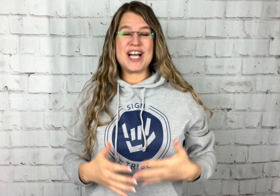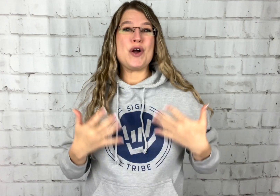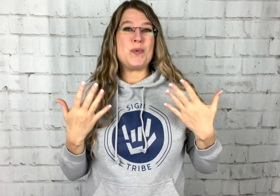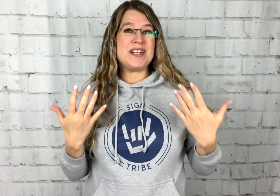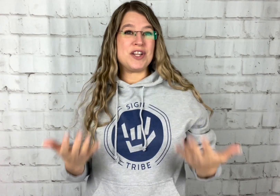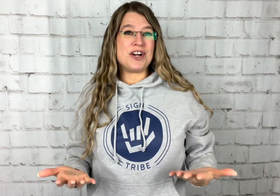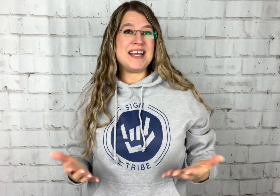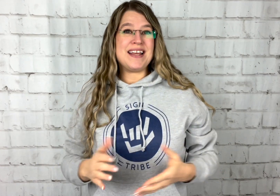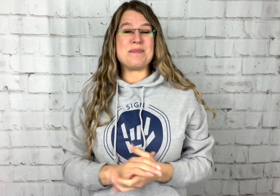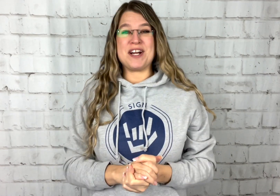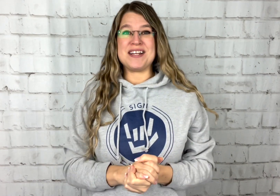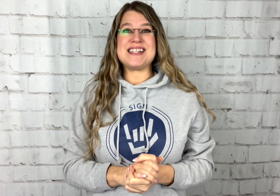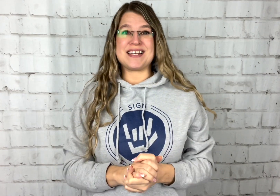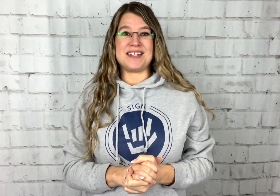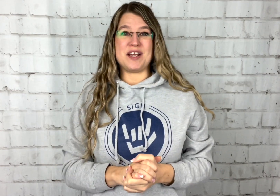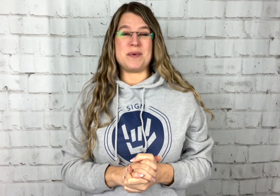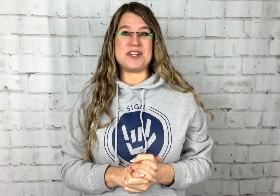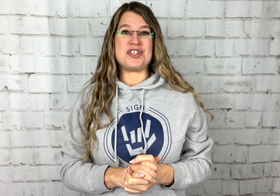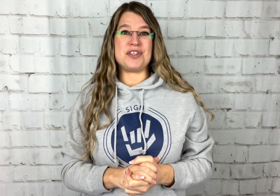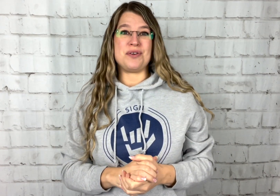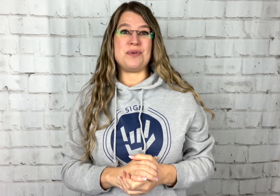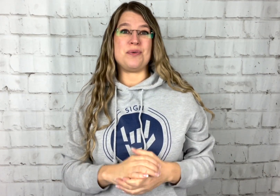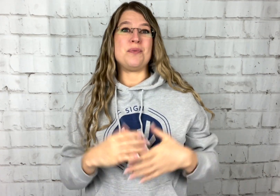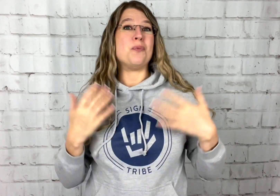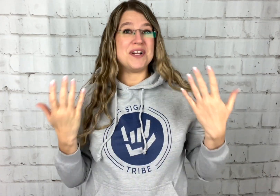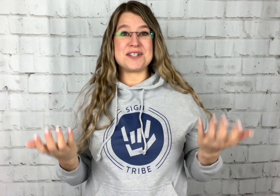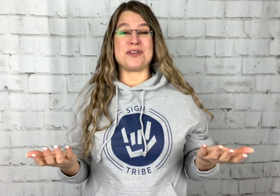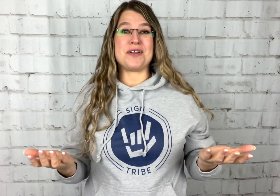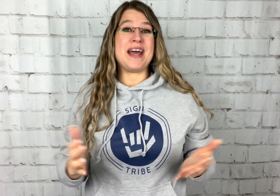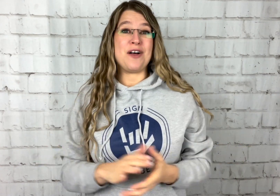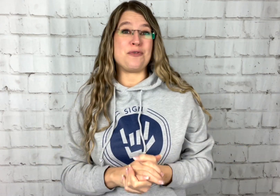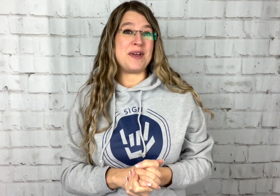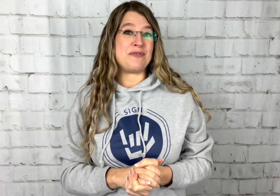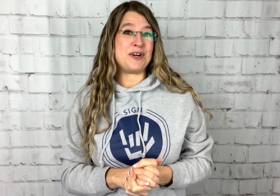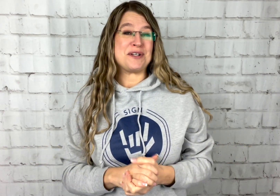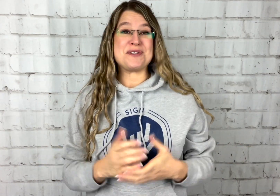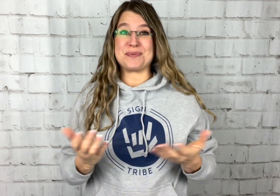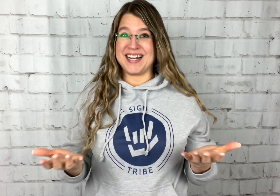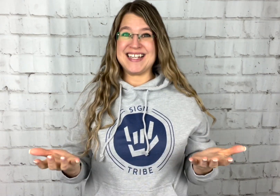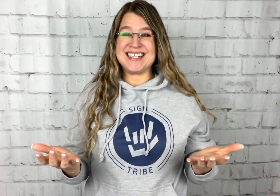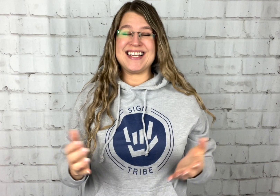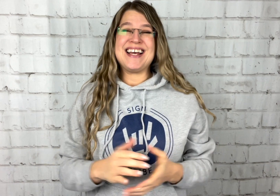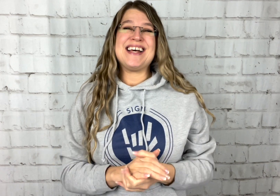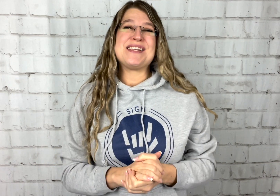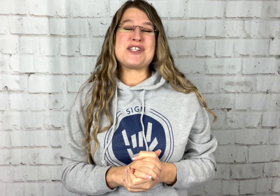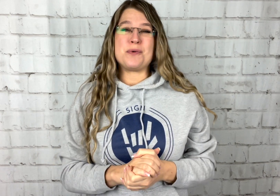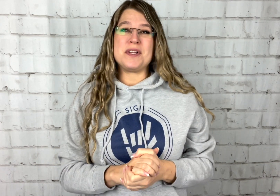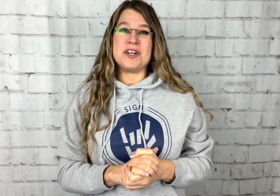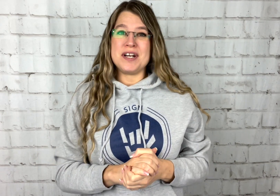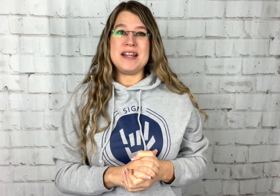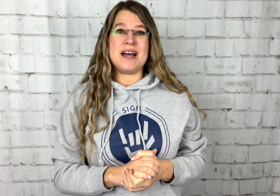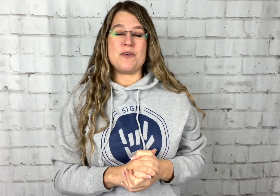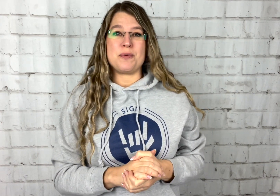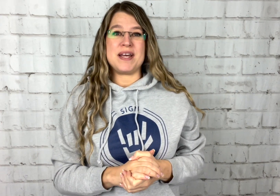When learning American Sign Language, you want to learn the alphabet first, right? So when learning the alphabet,